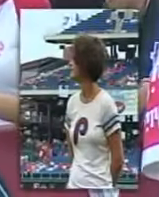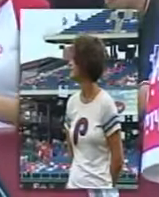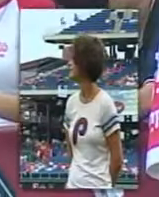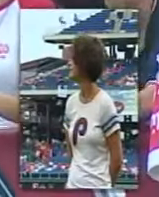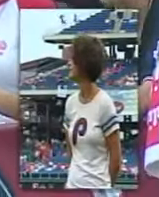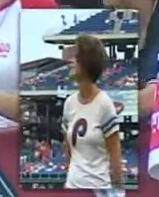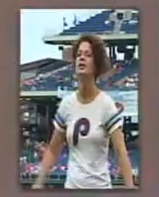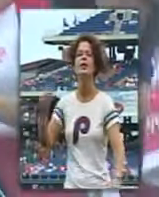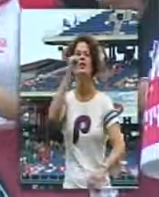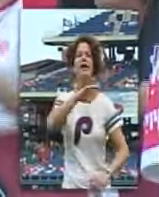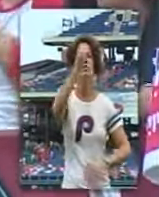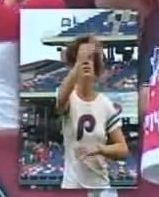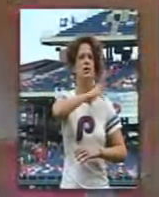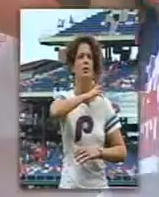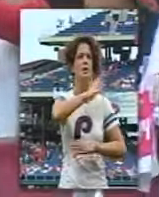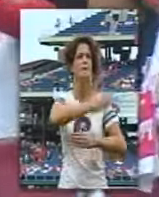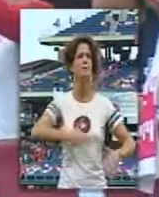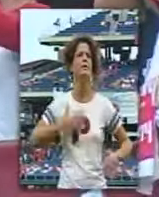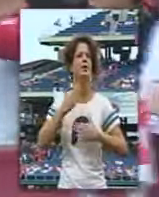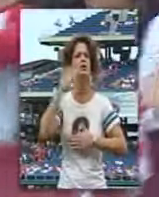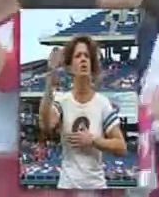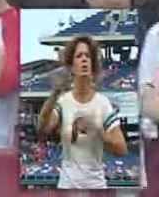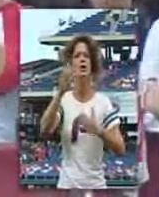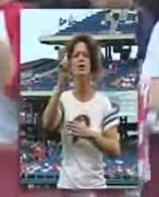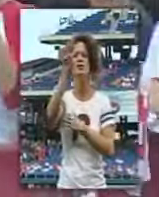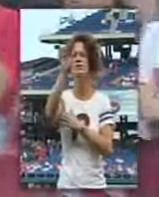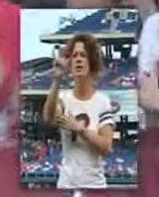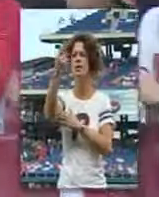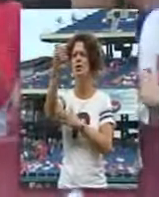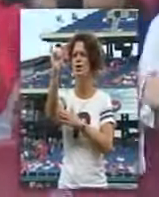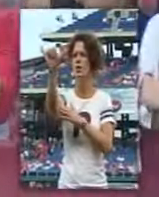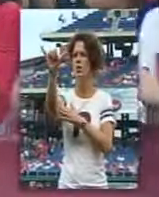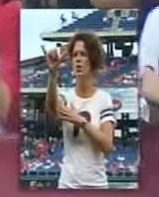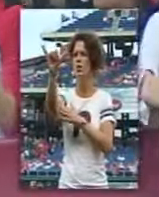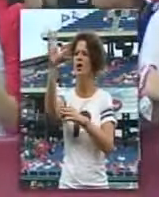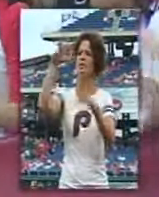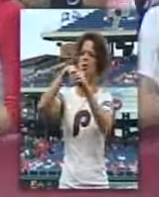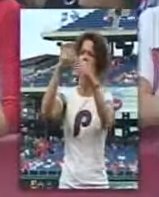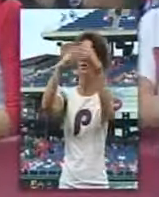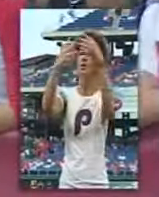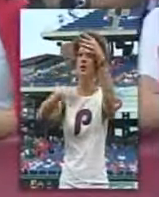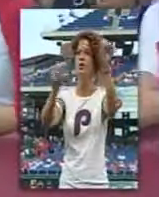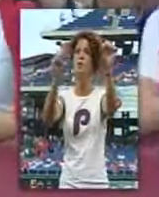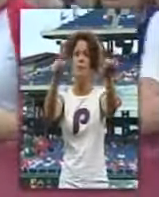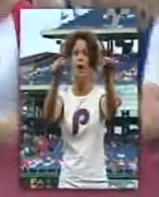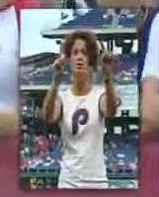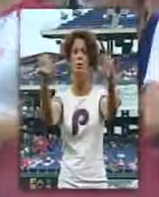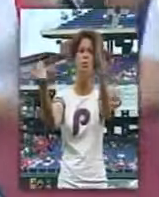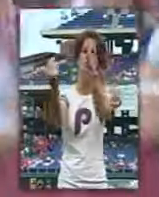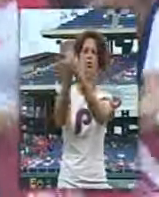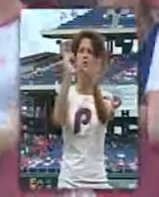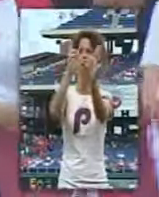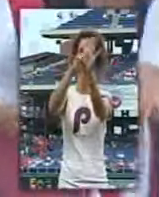Ladies and gentlemen, William Ellsworth Dummy Hoy has been included in a list of potential inductees